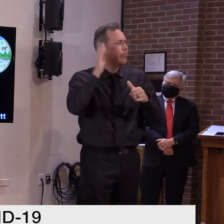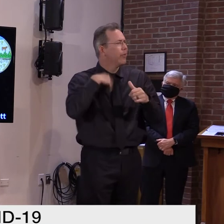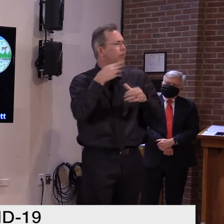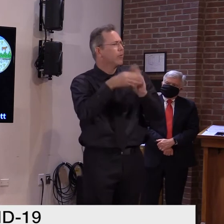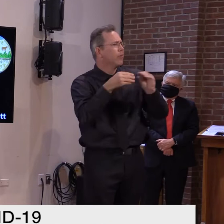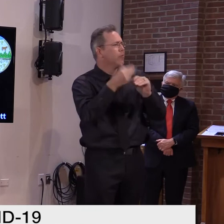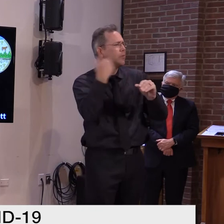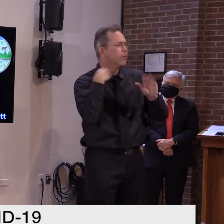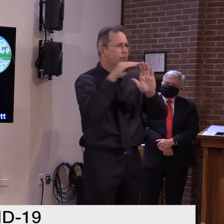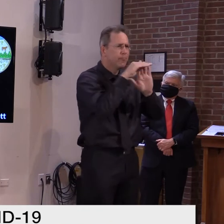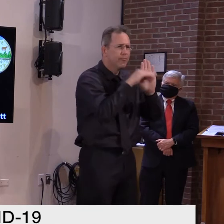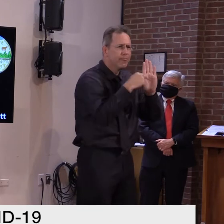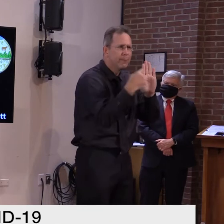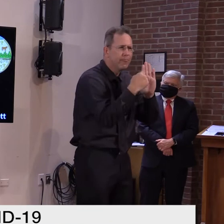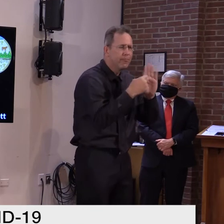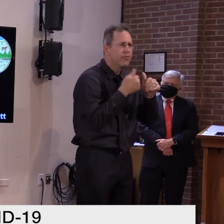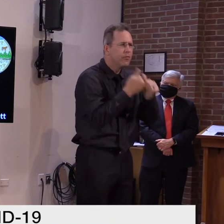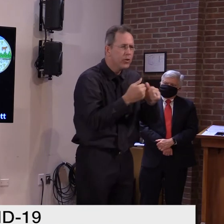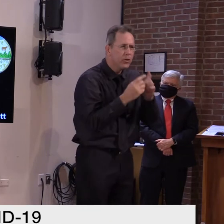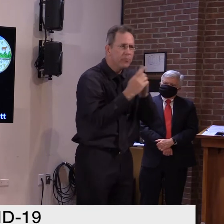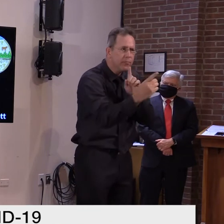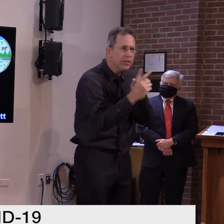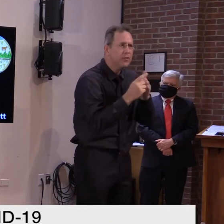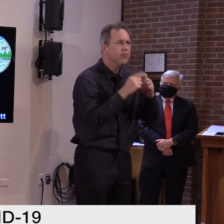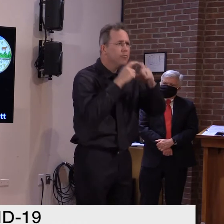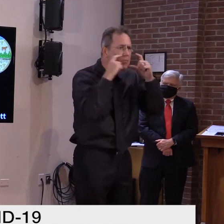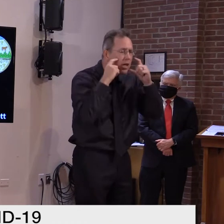And with that, I'll now turn it over to Dr. Levine.